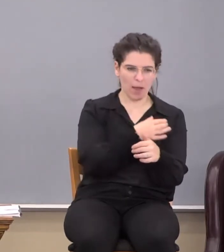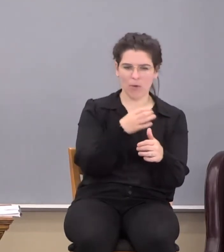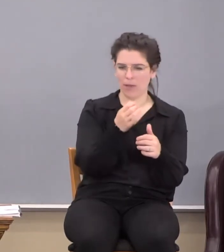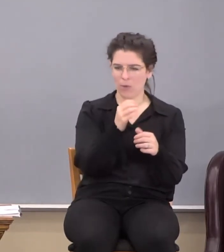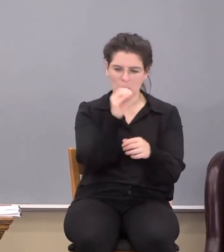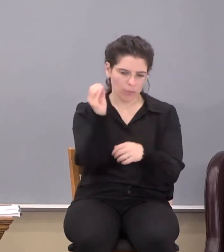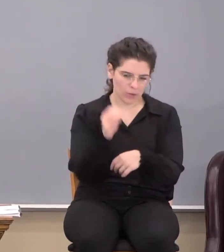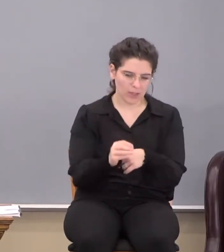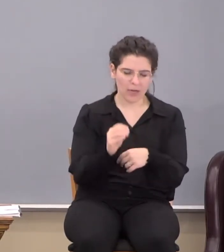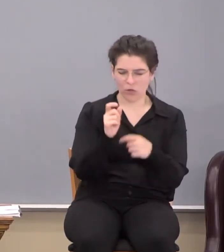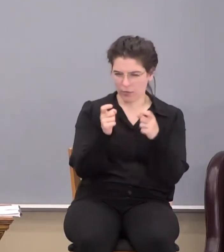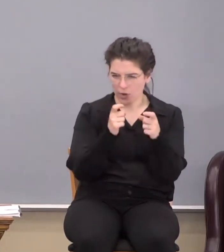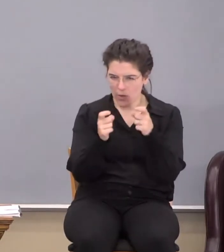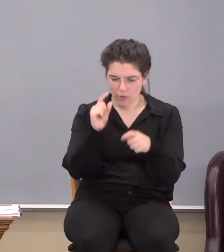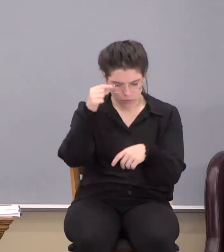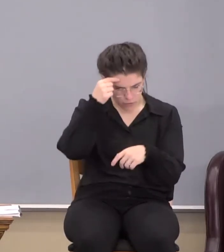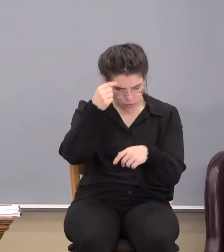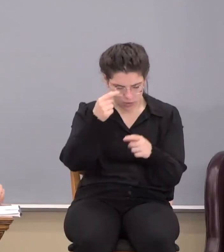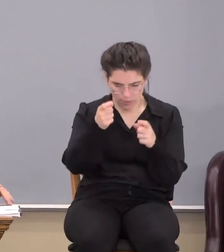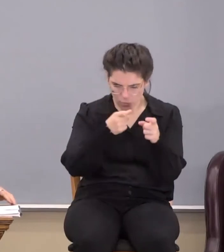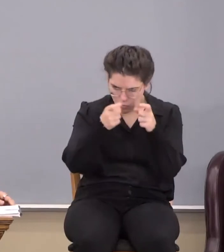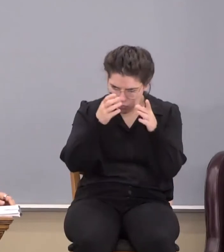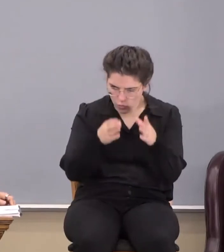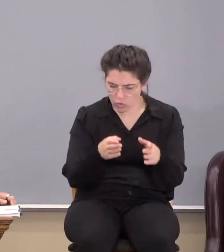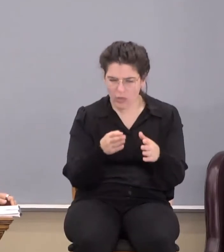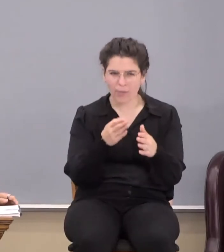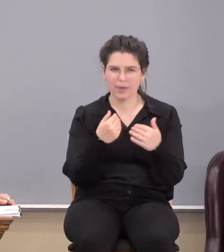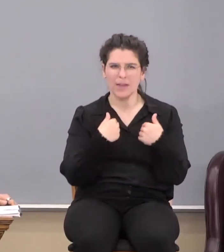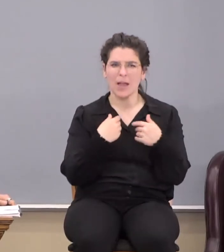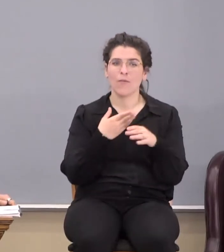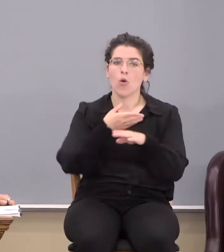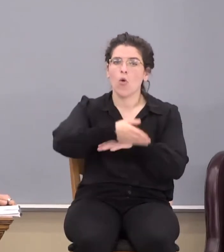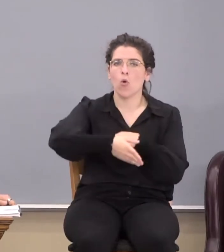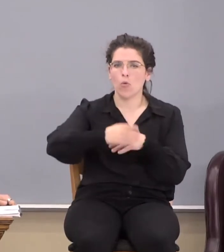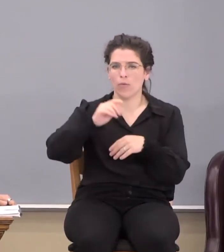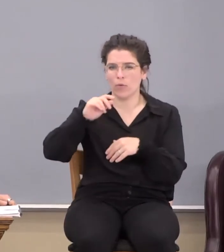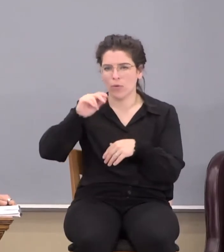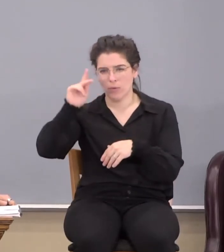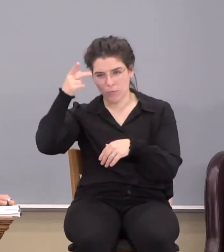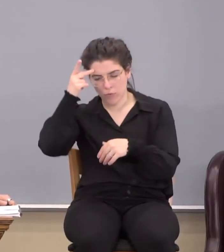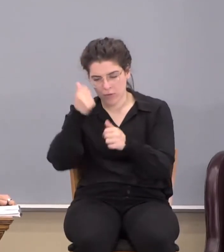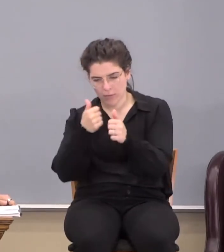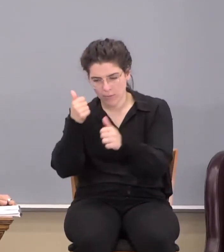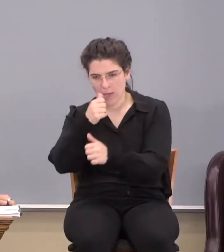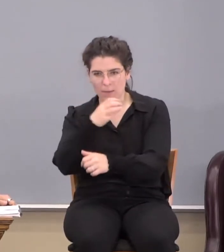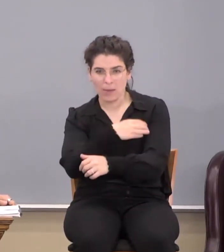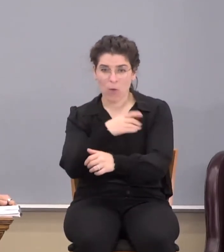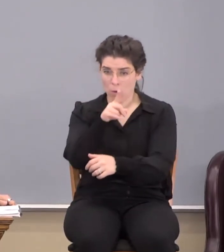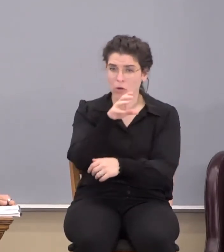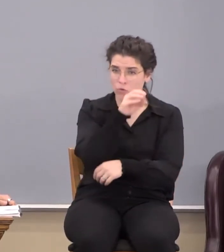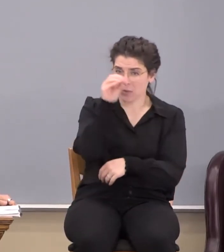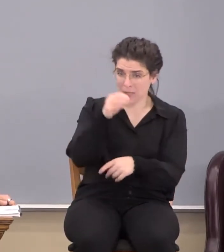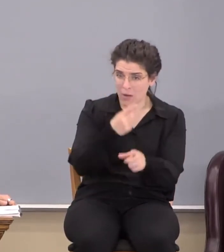governorship or rulership does he have over the principality and powers? 100%.